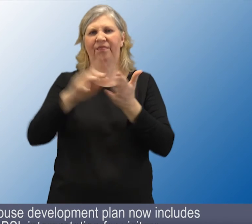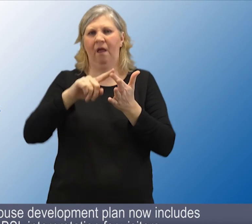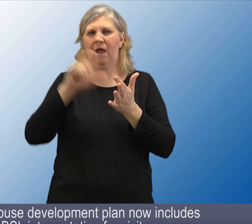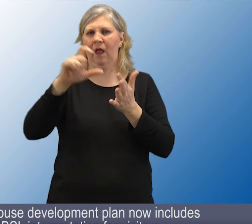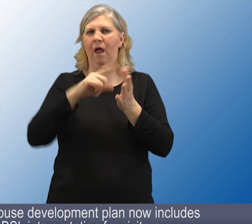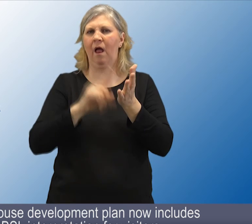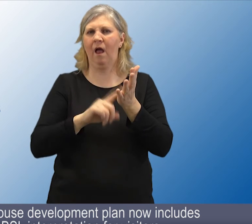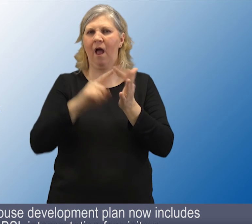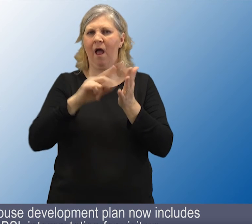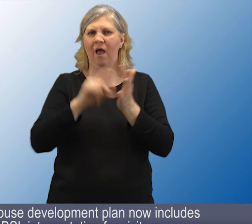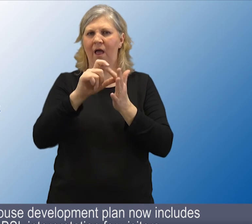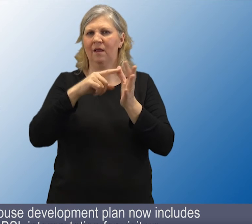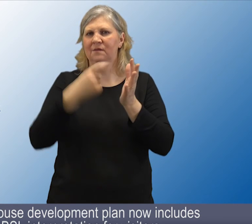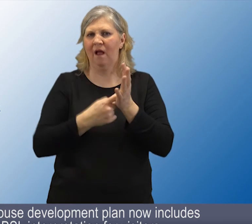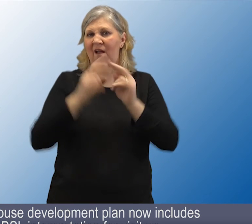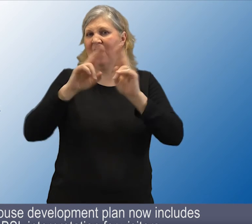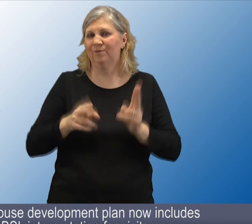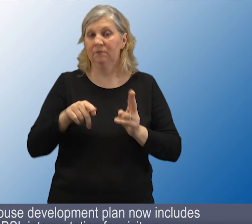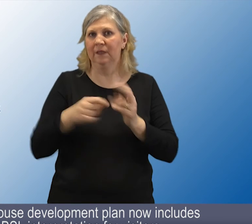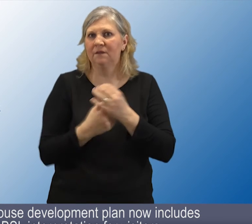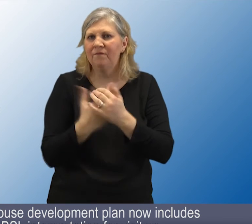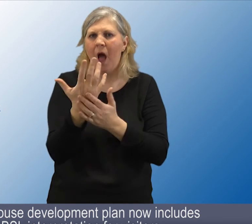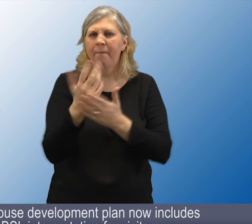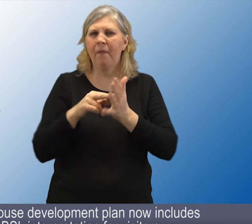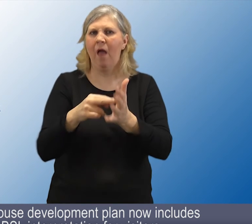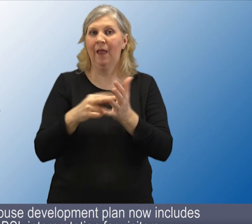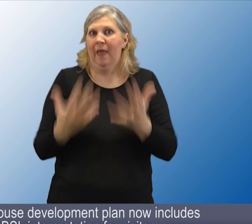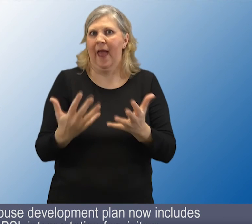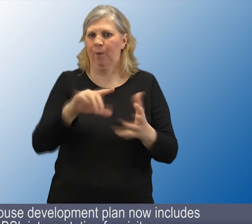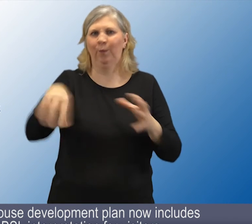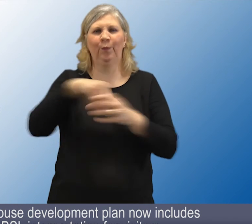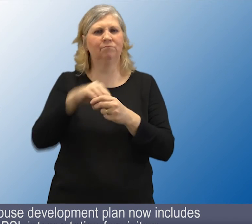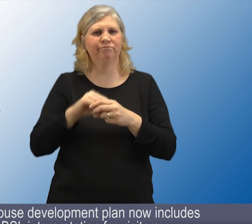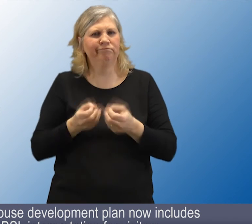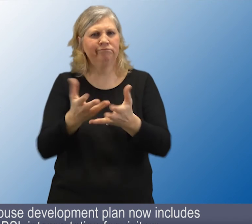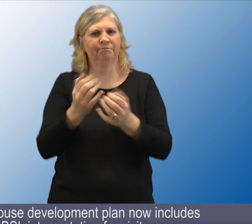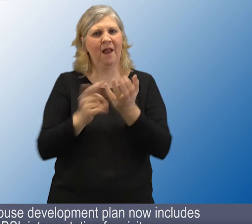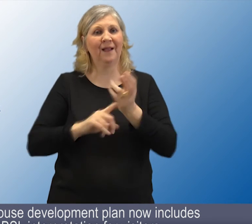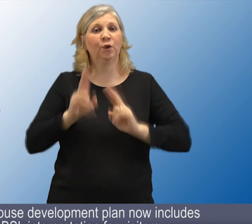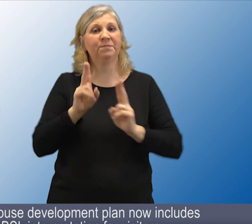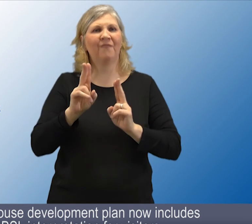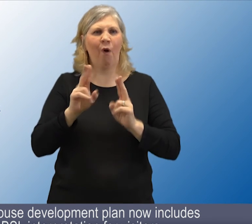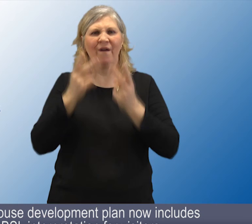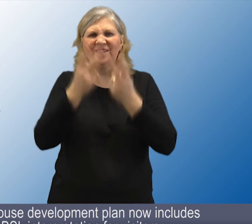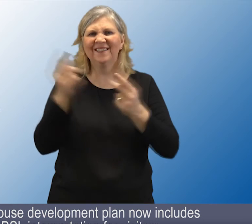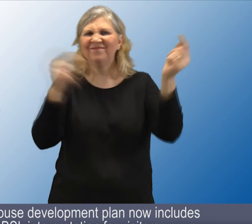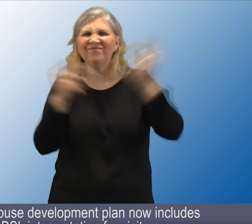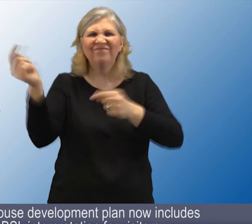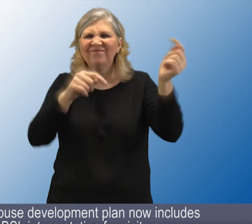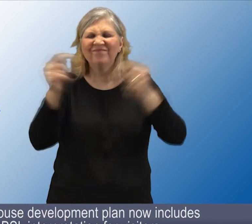calendar house development plan now includes providing BSL interpretation for visitors. 35. Due date, this is a long-term goal